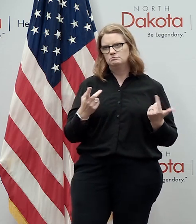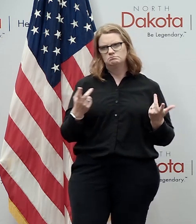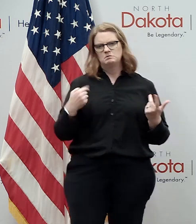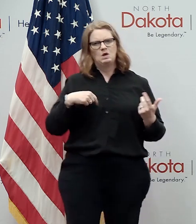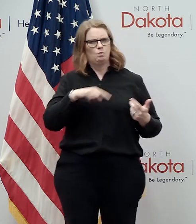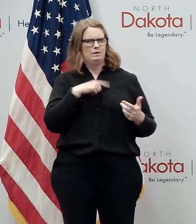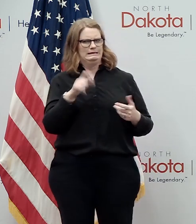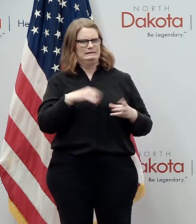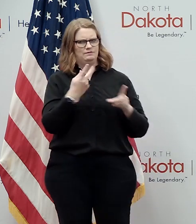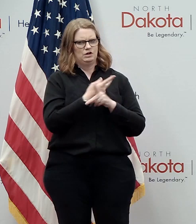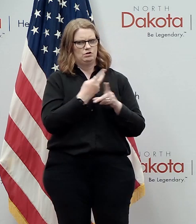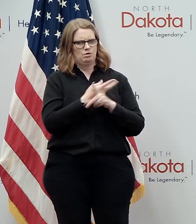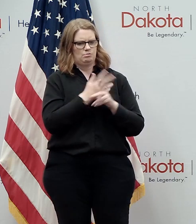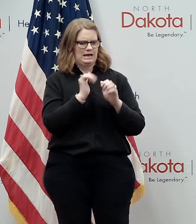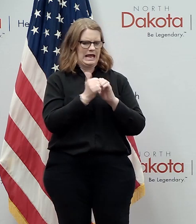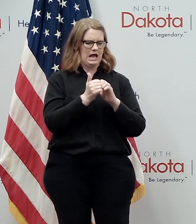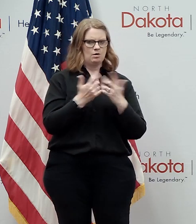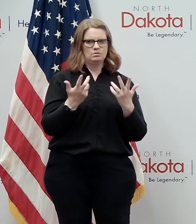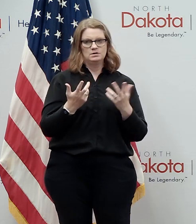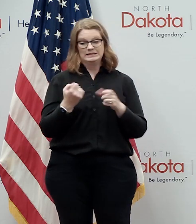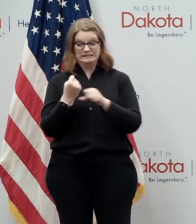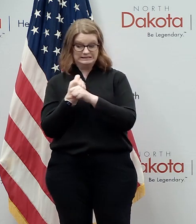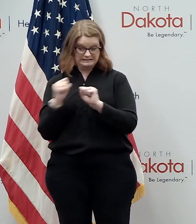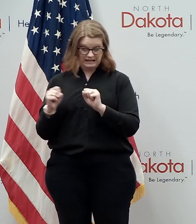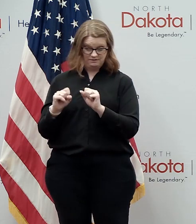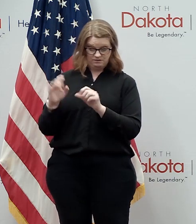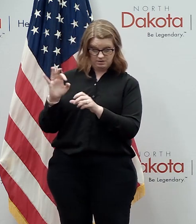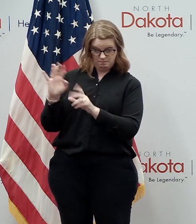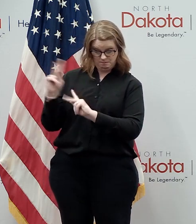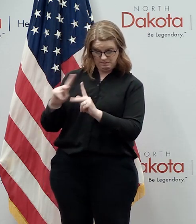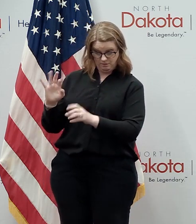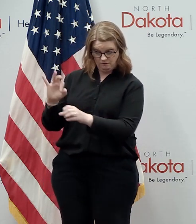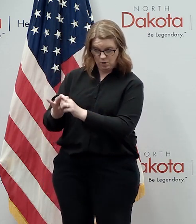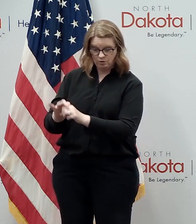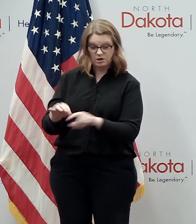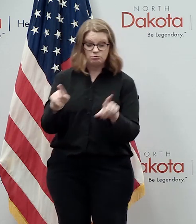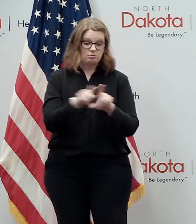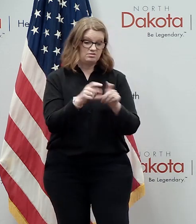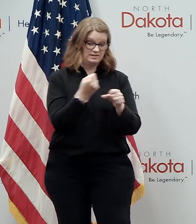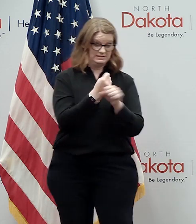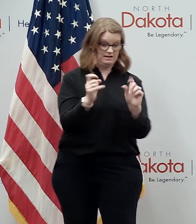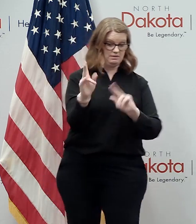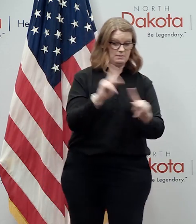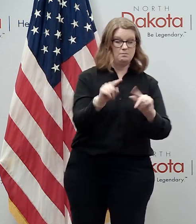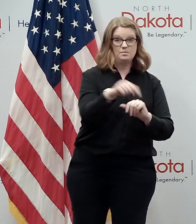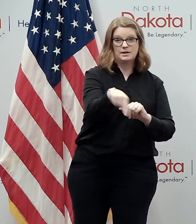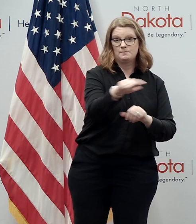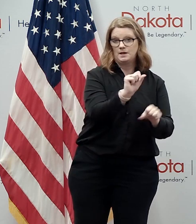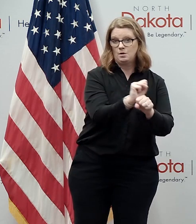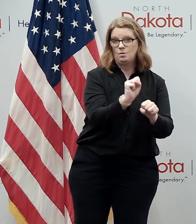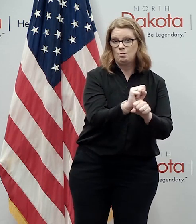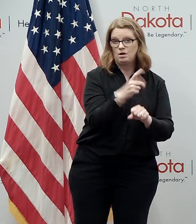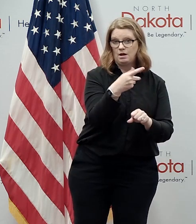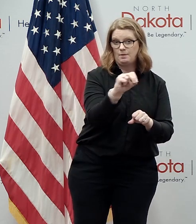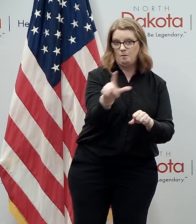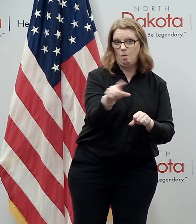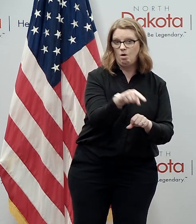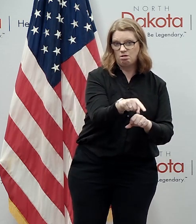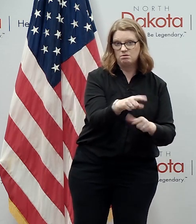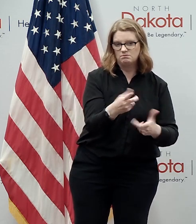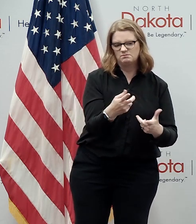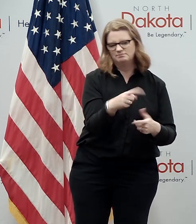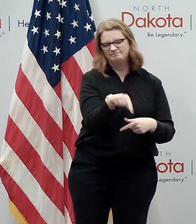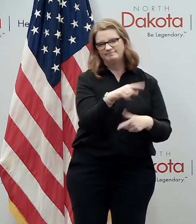how we can do that in a way where we can make sure it's safe for the safe for the voters and safe for the for the the the poll workers as well and